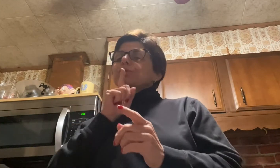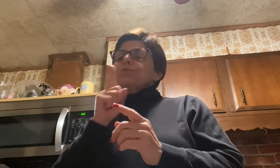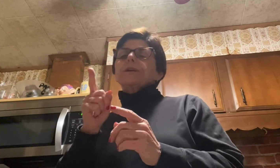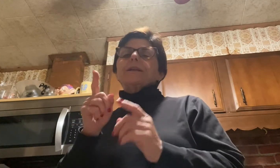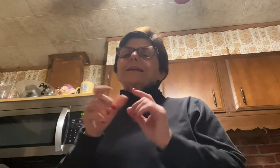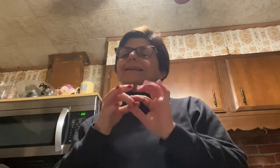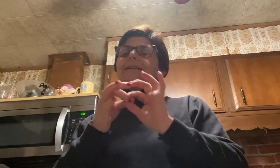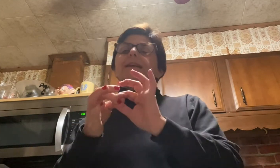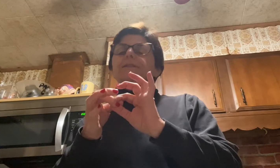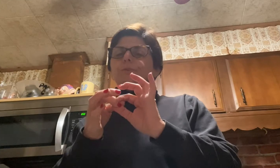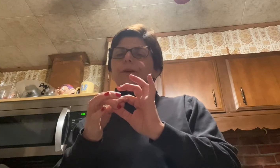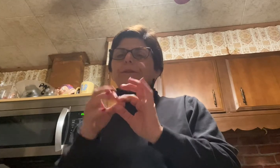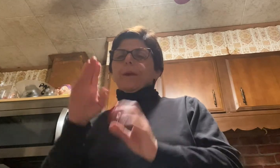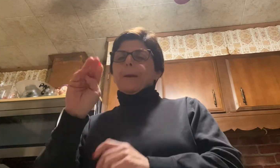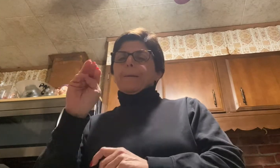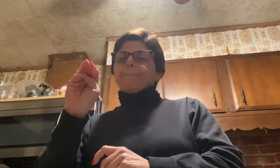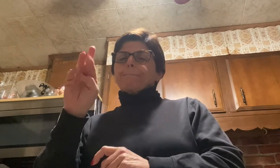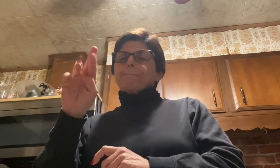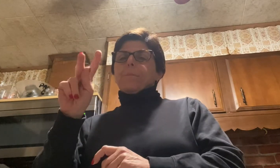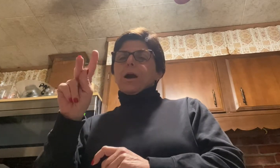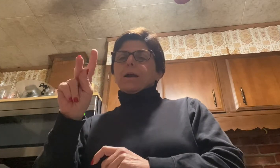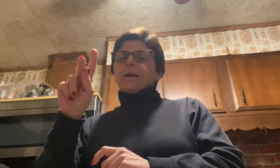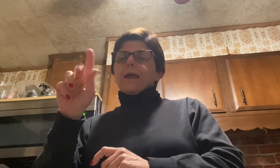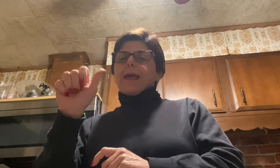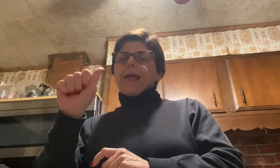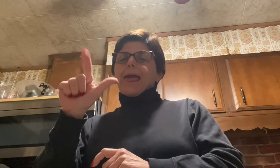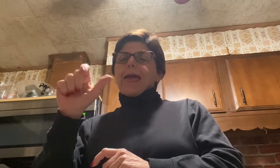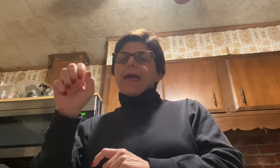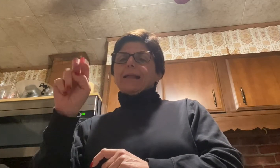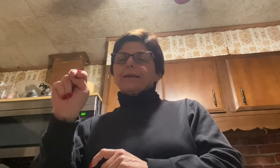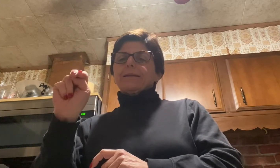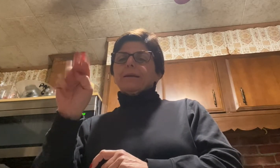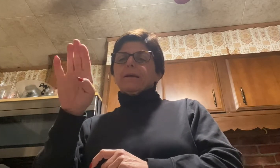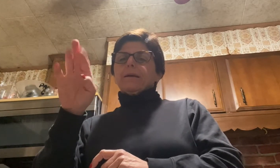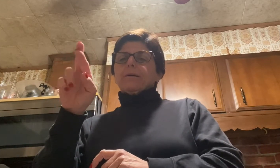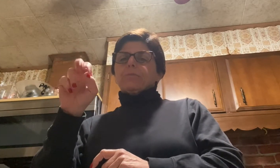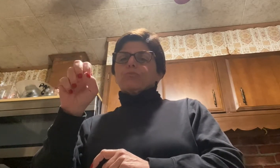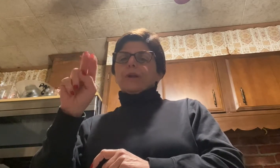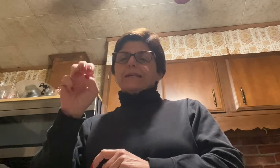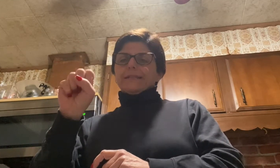really connected with, Mark Allen Branson,